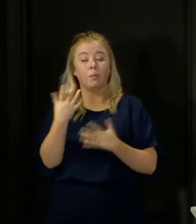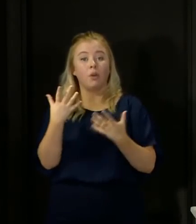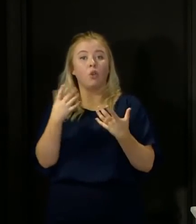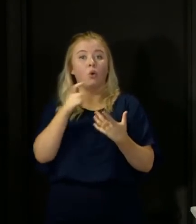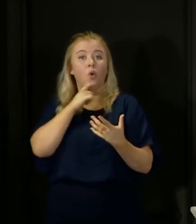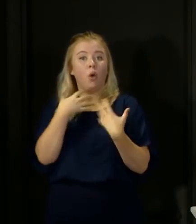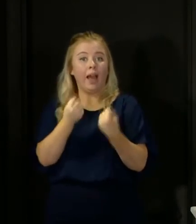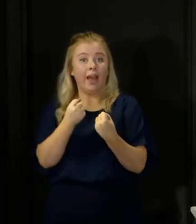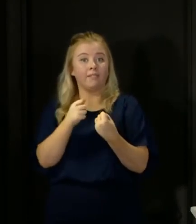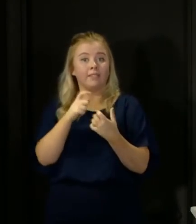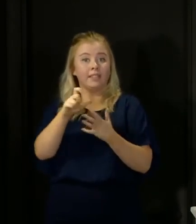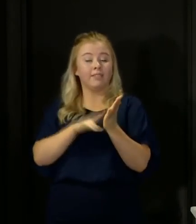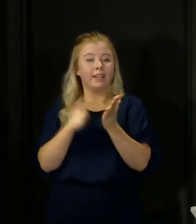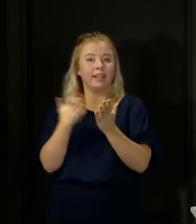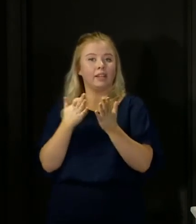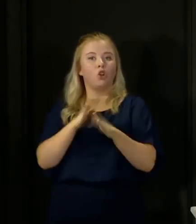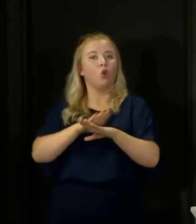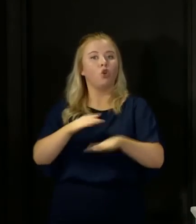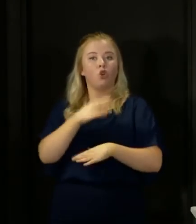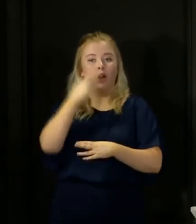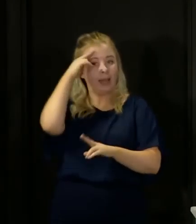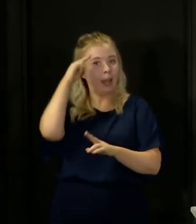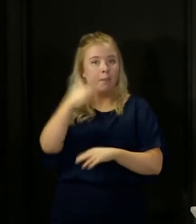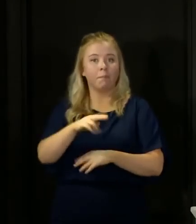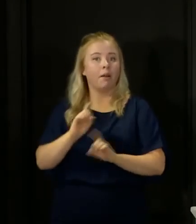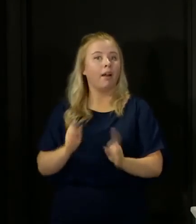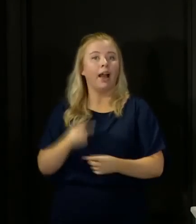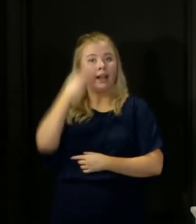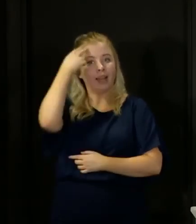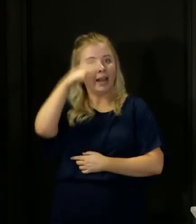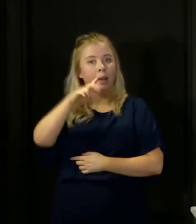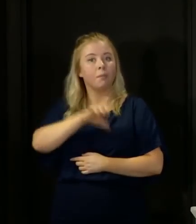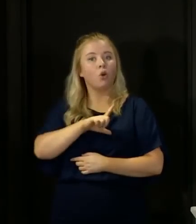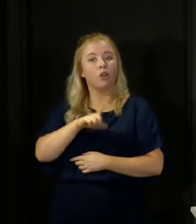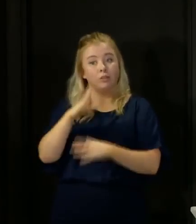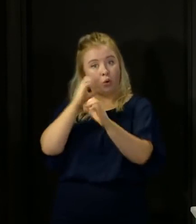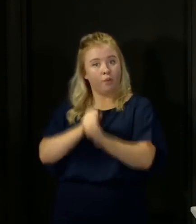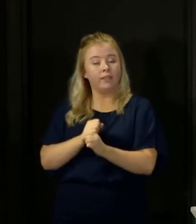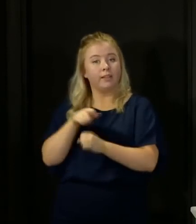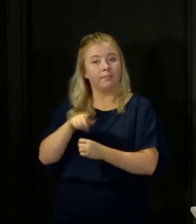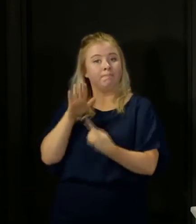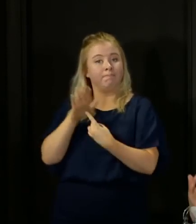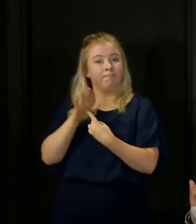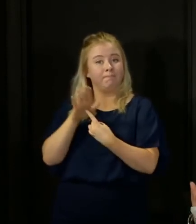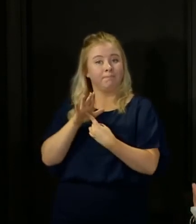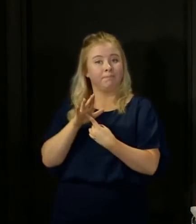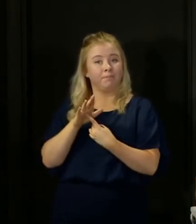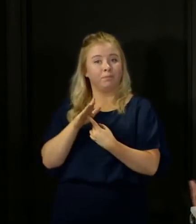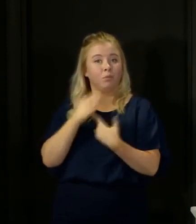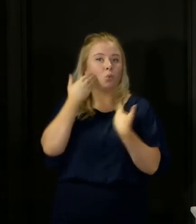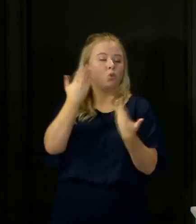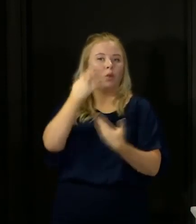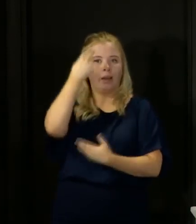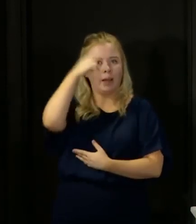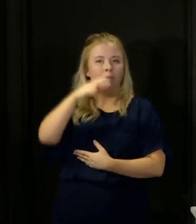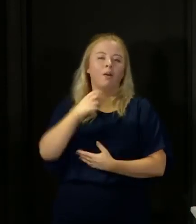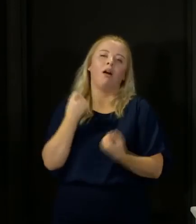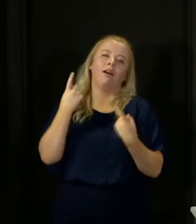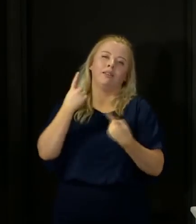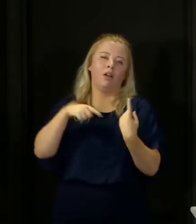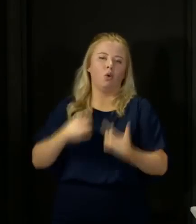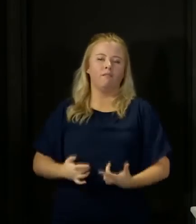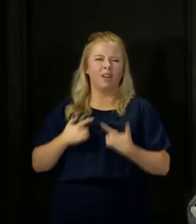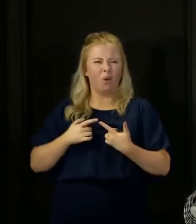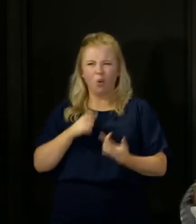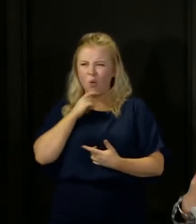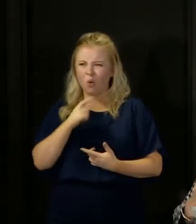is that has tested positive because they have the right to confidentiality. Now, there will be an understandable desire on all of our parts